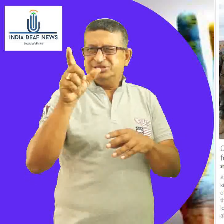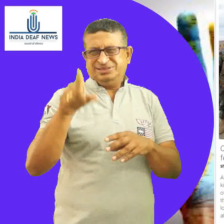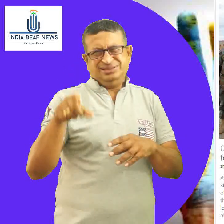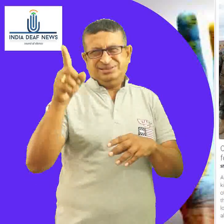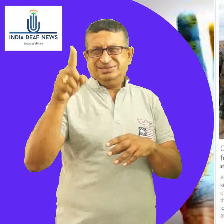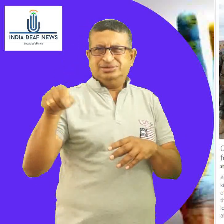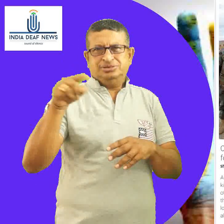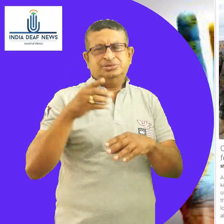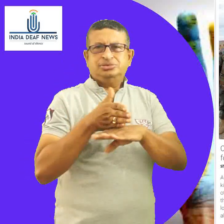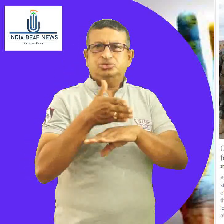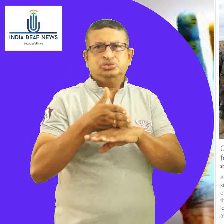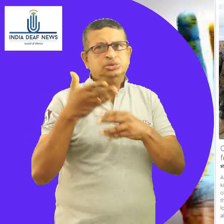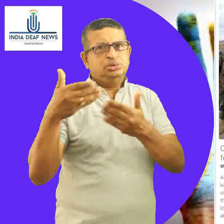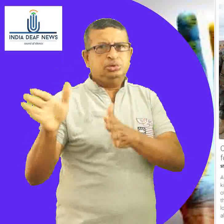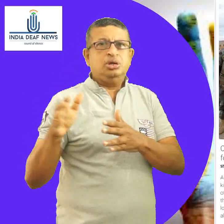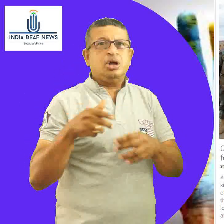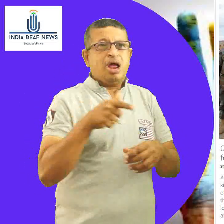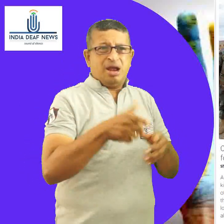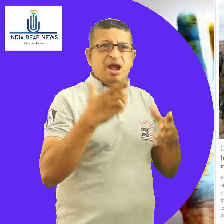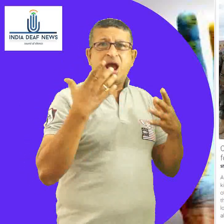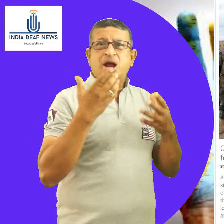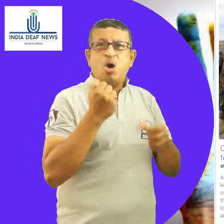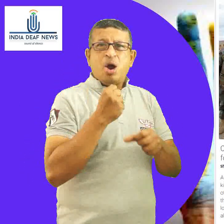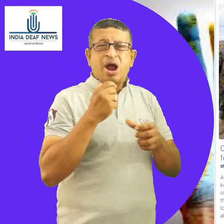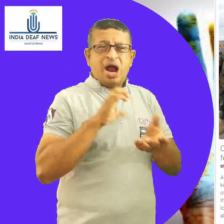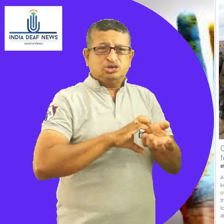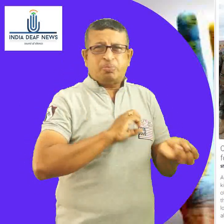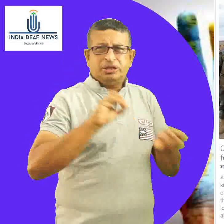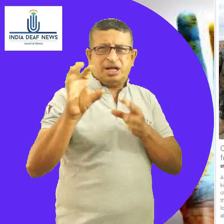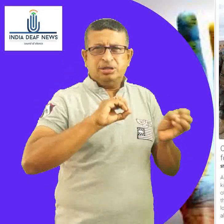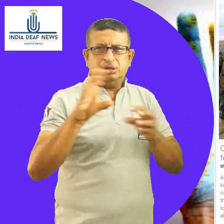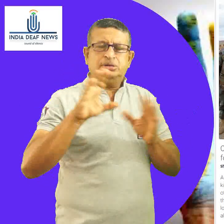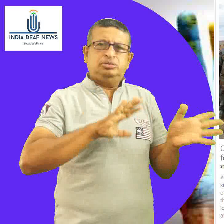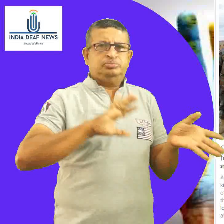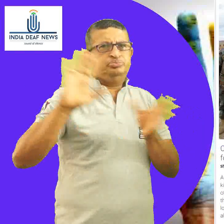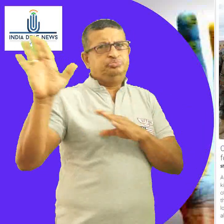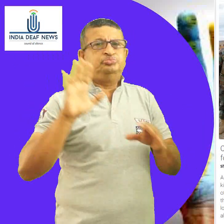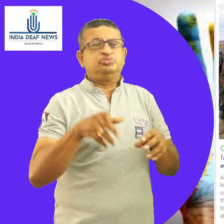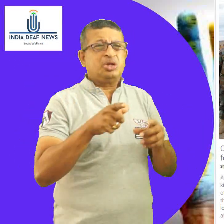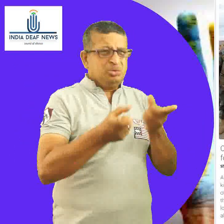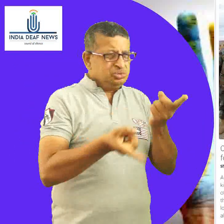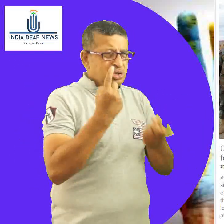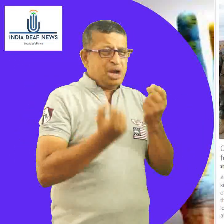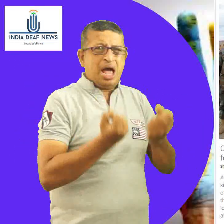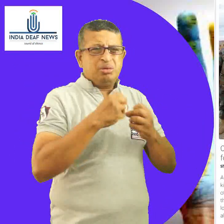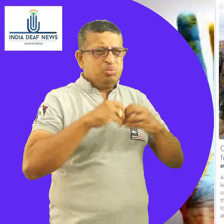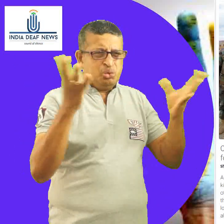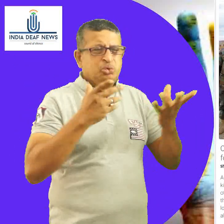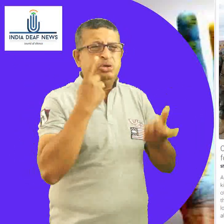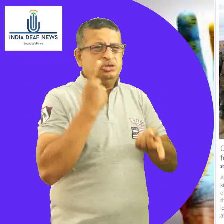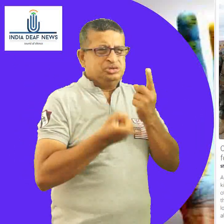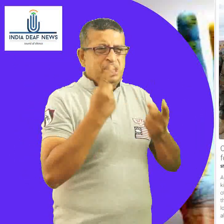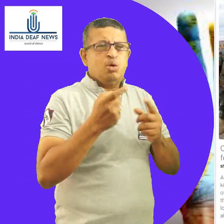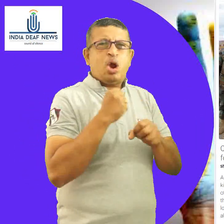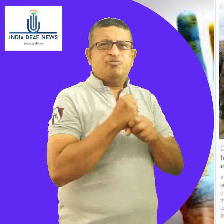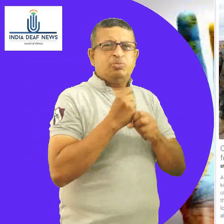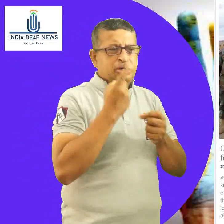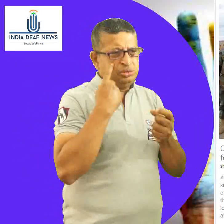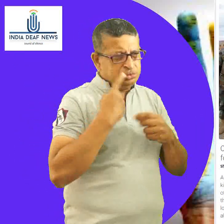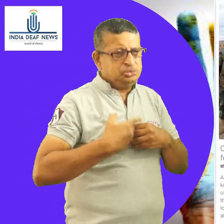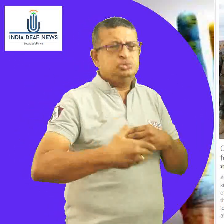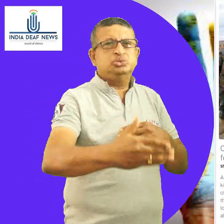officials said. Civilian residences around the compound were also damaged in the blast, they added. to principal. . . . . .